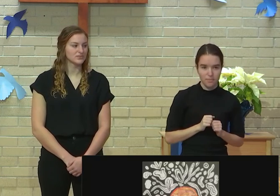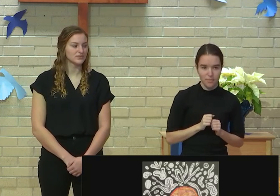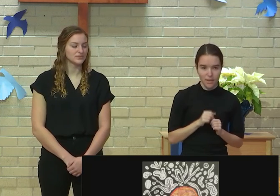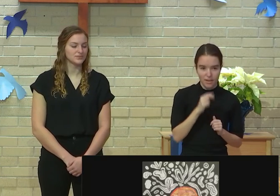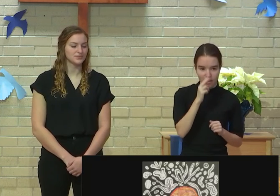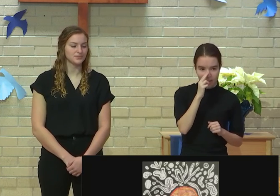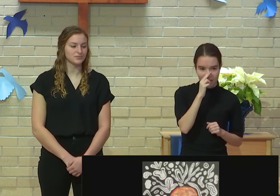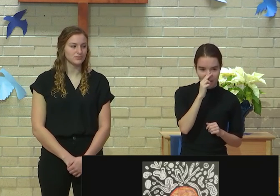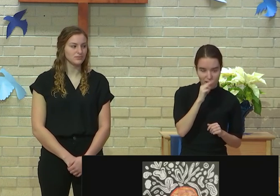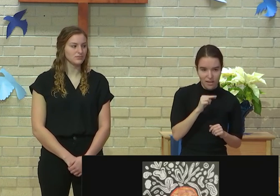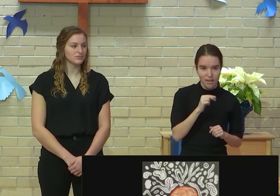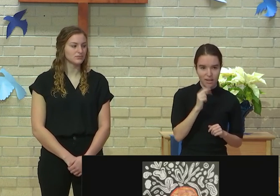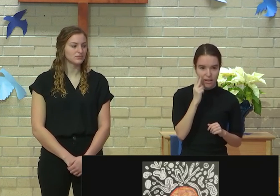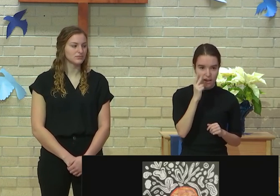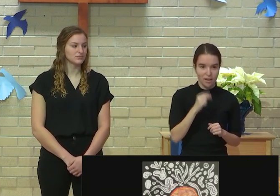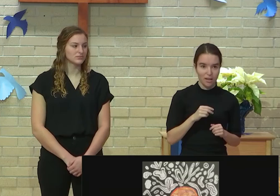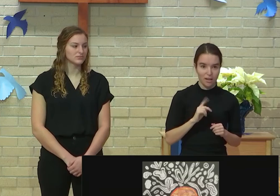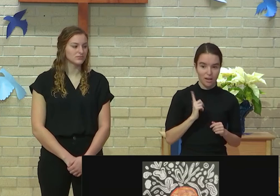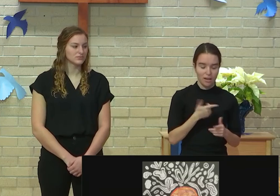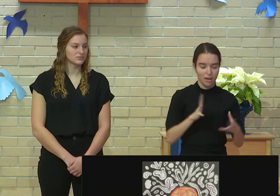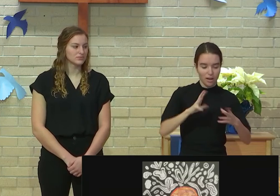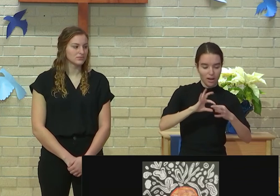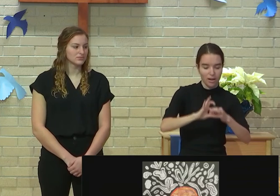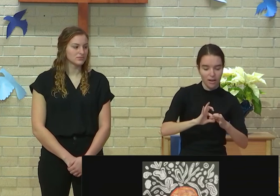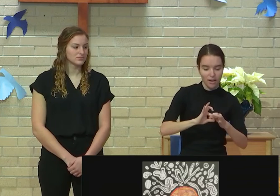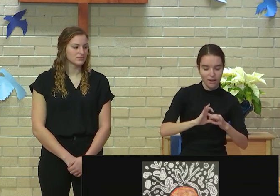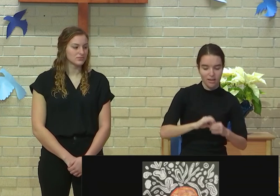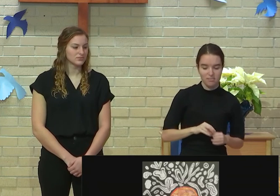it works. Yeah.